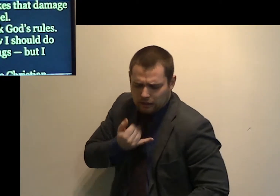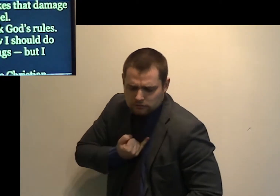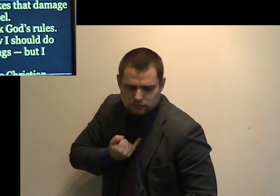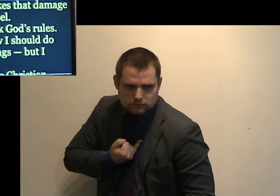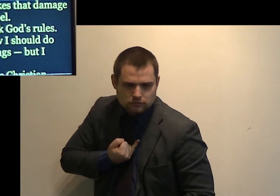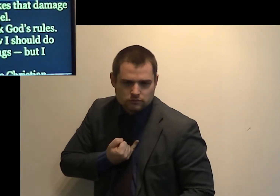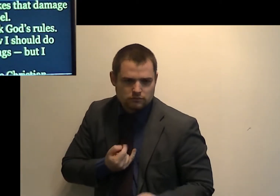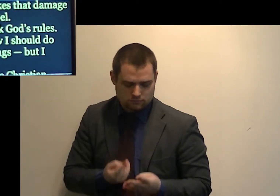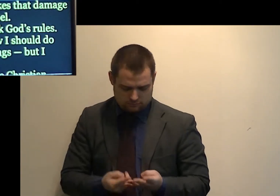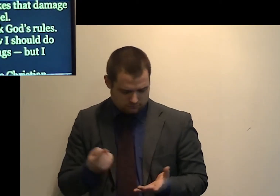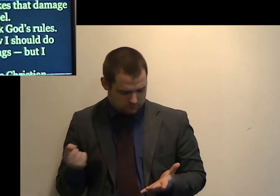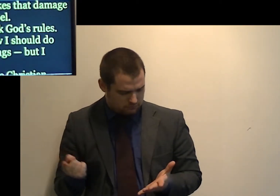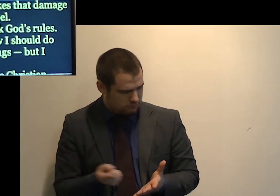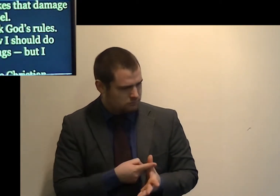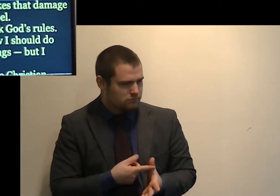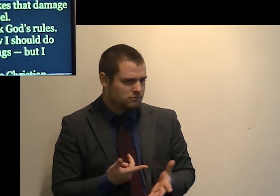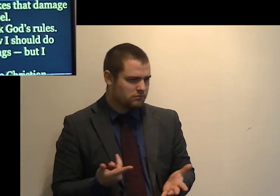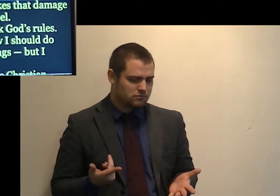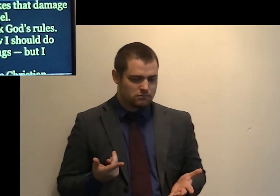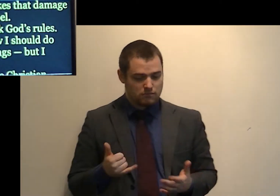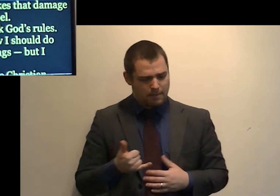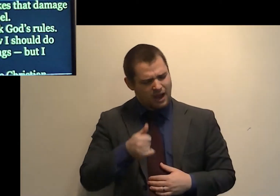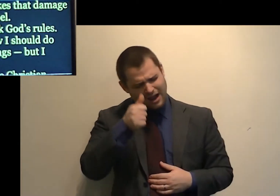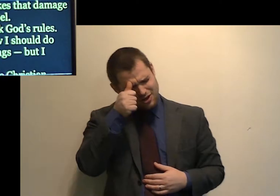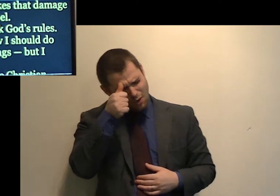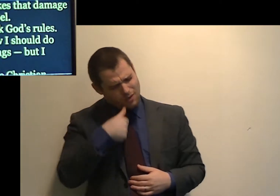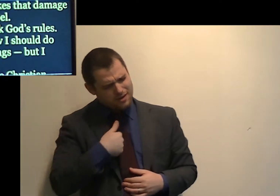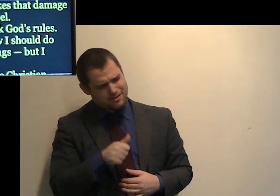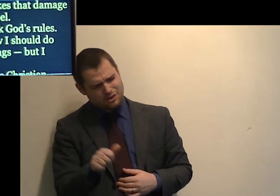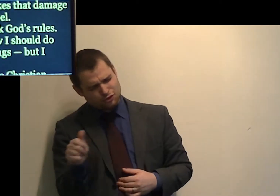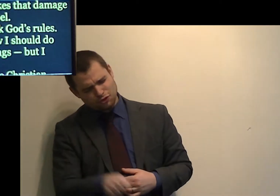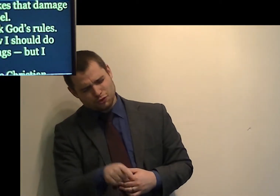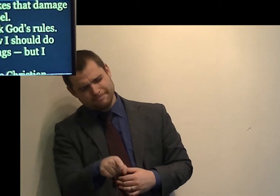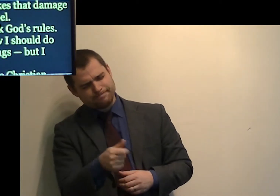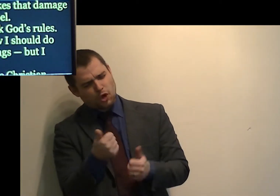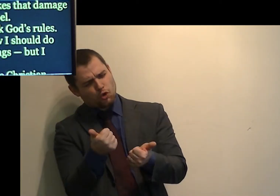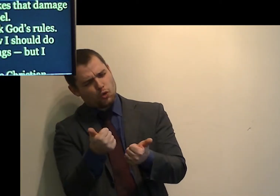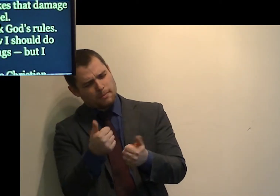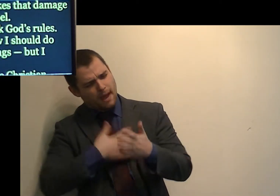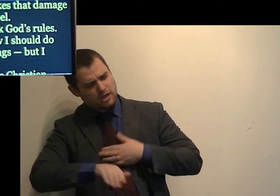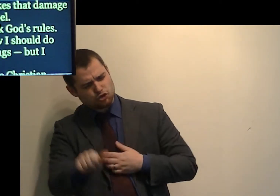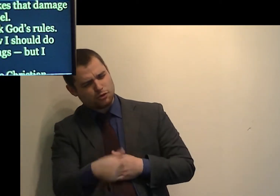Number 5, I know I should do good things, but I don't.